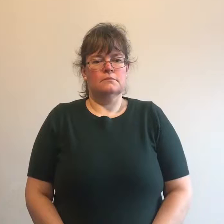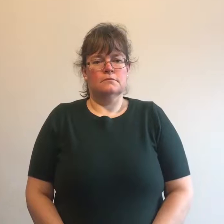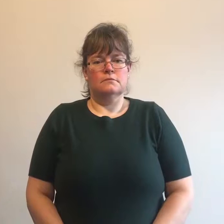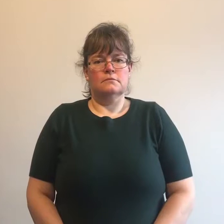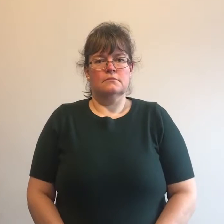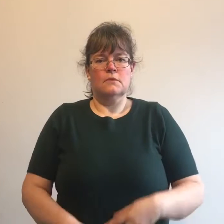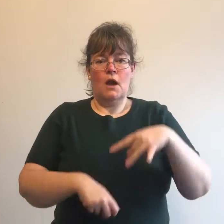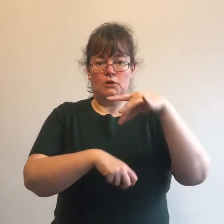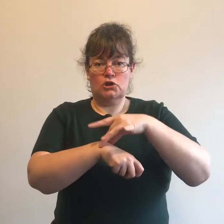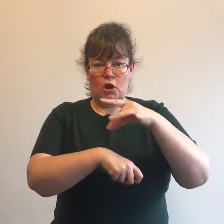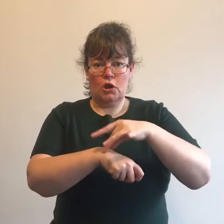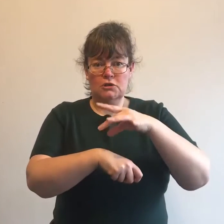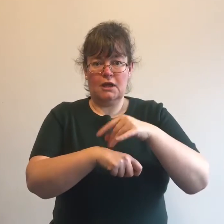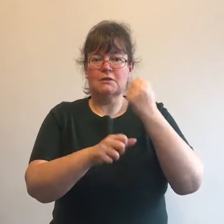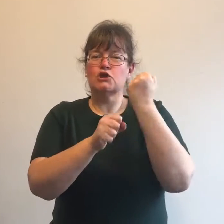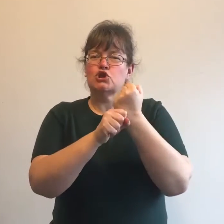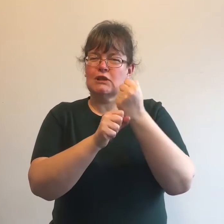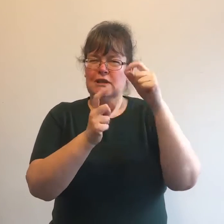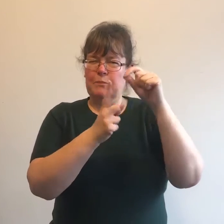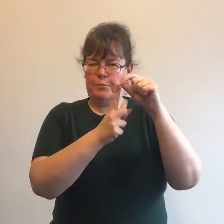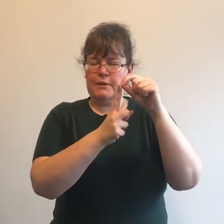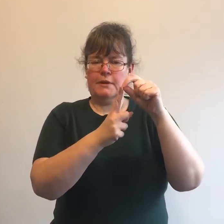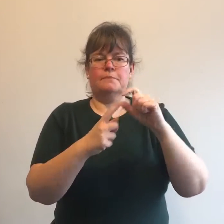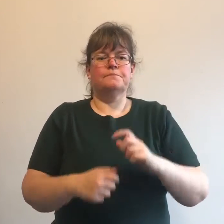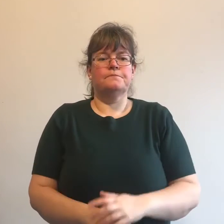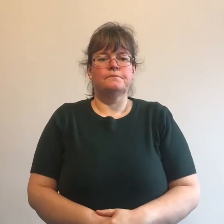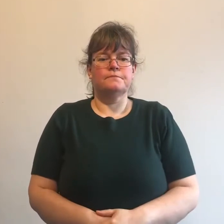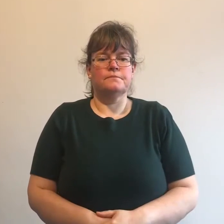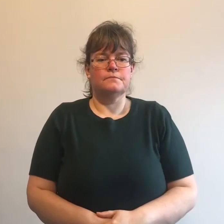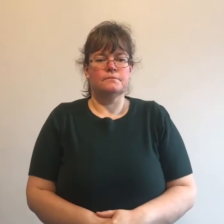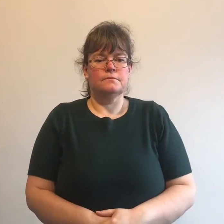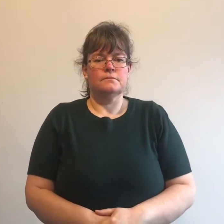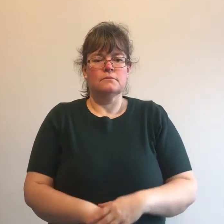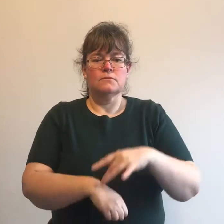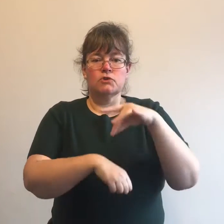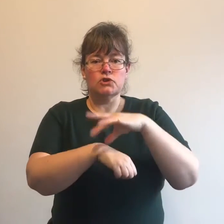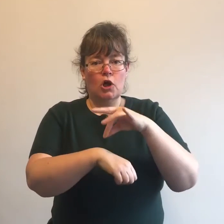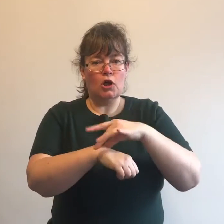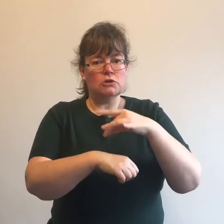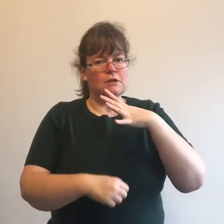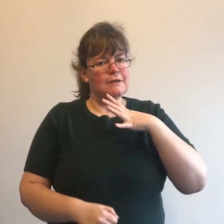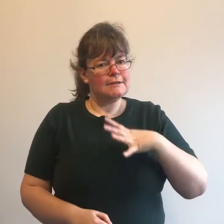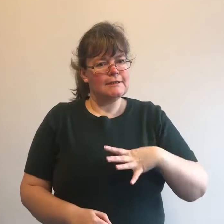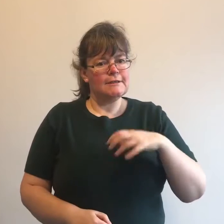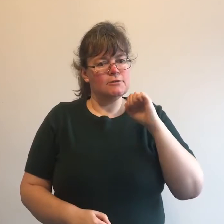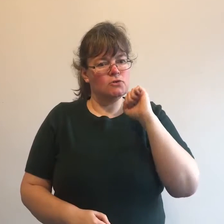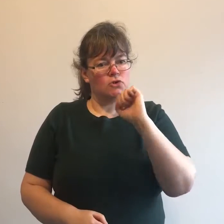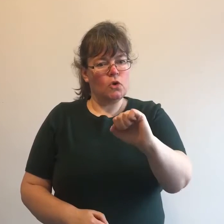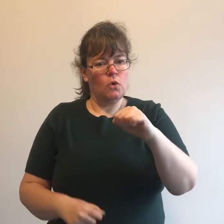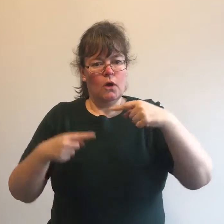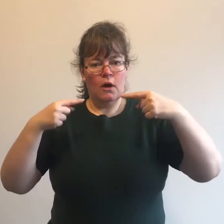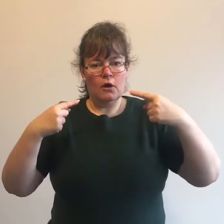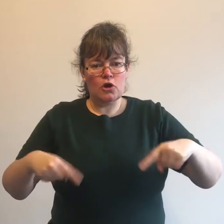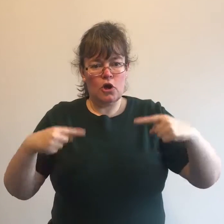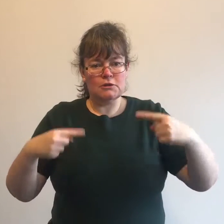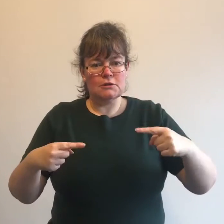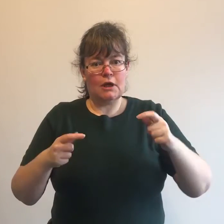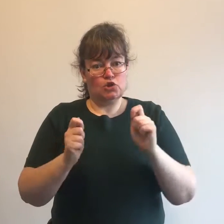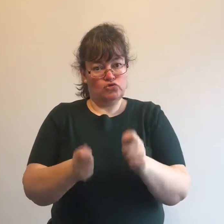What have you learned from other doctrines?